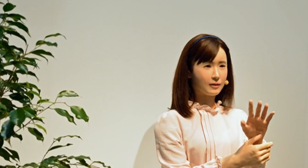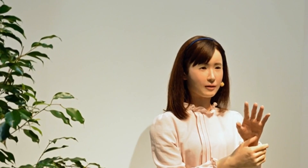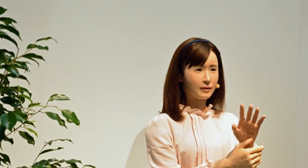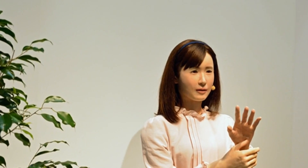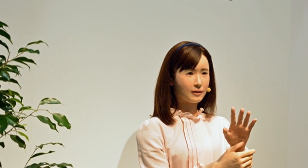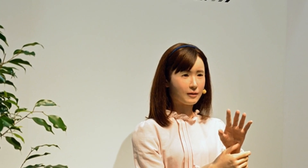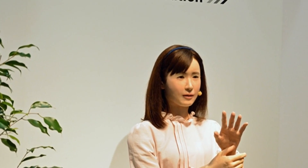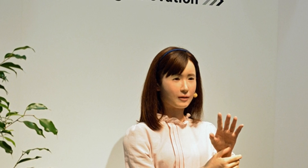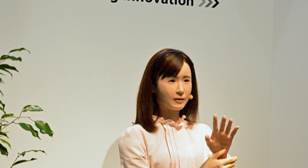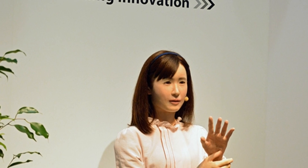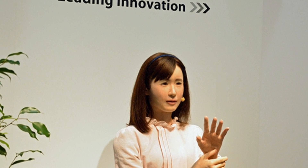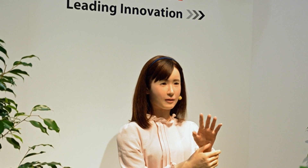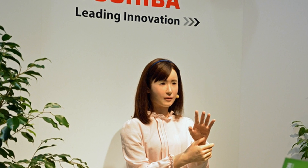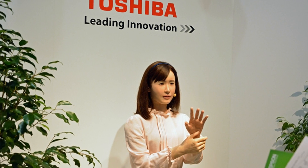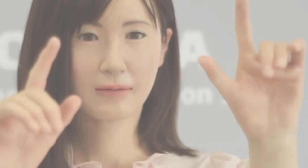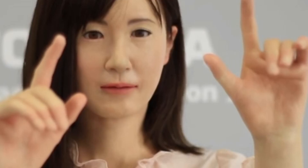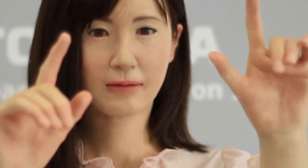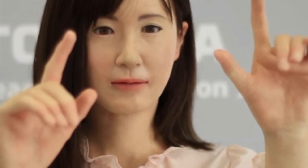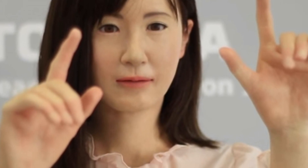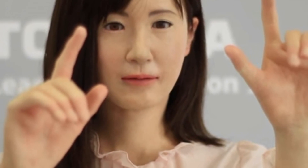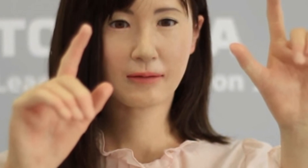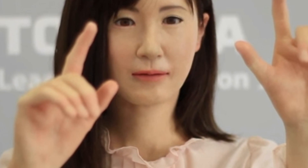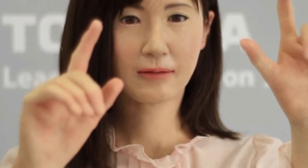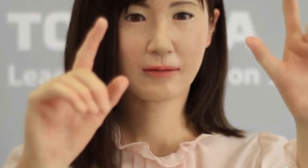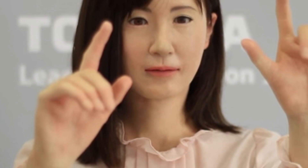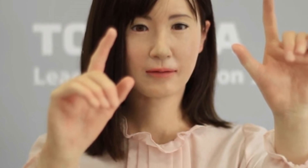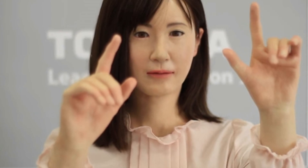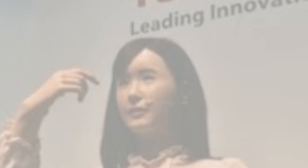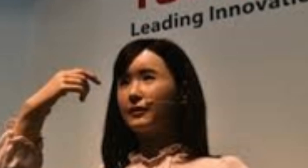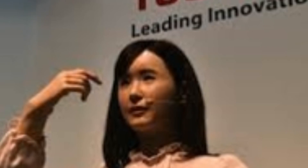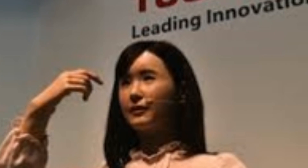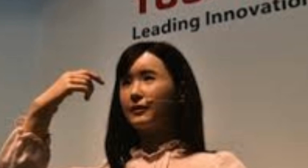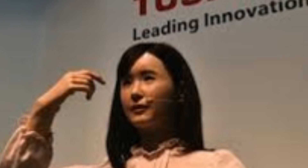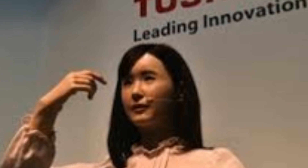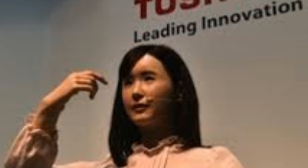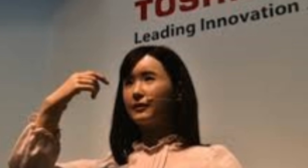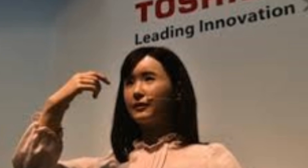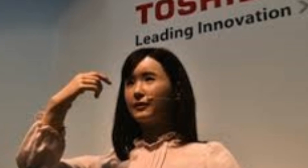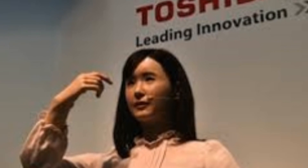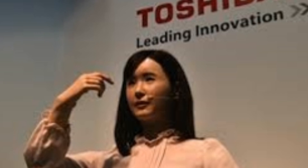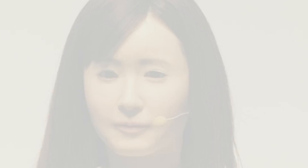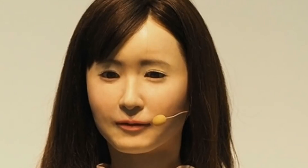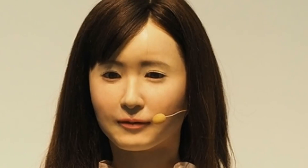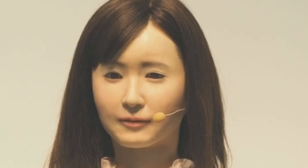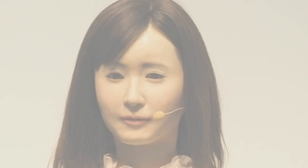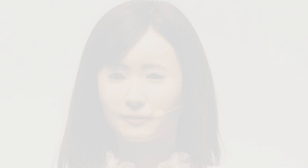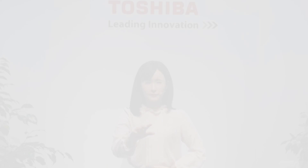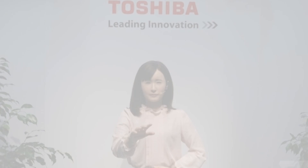time. The university supplied Toshiva with the technology to create a robot that resembles a human being.